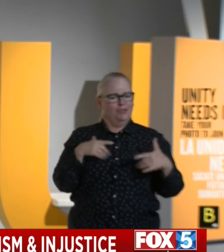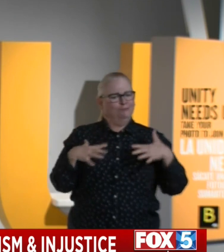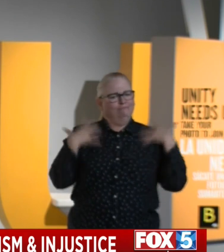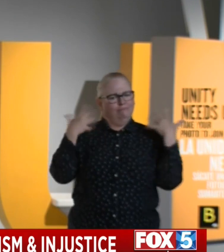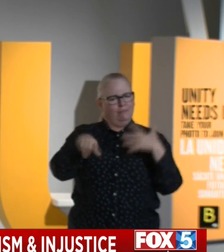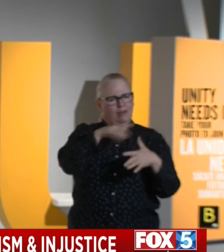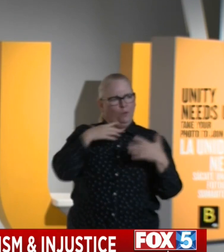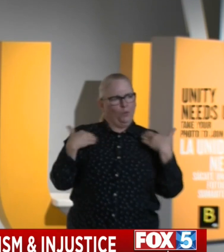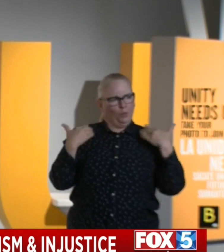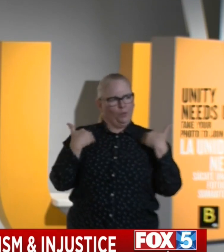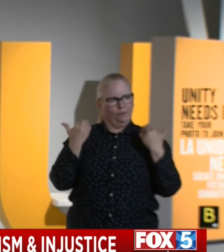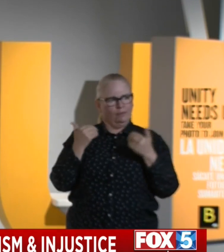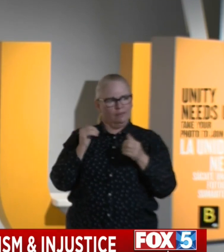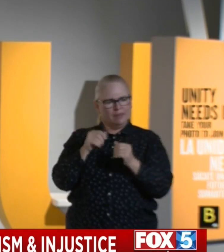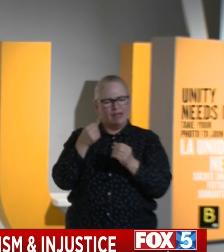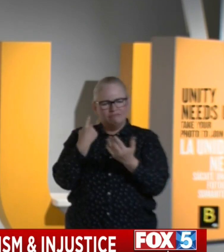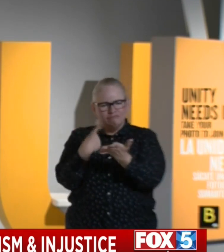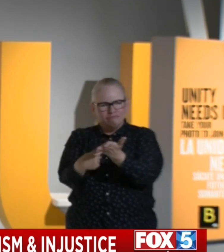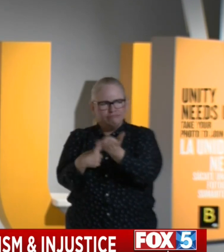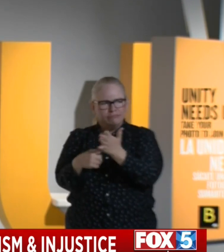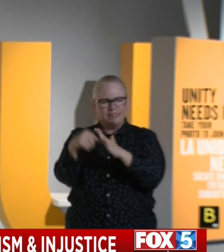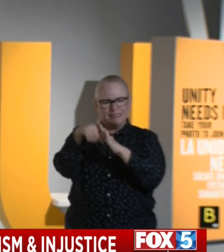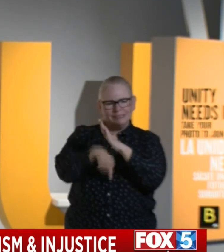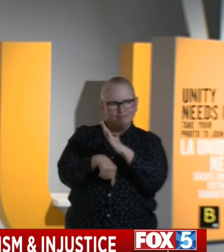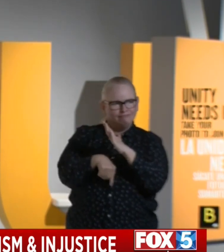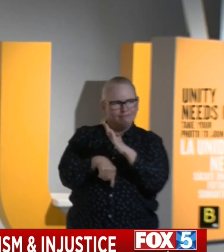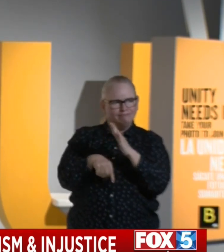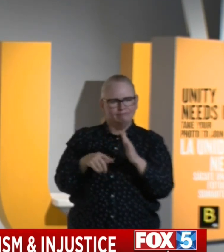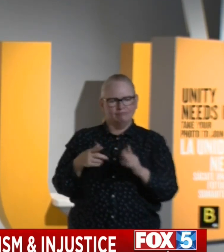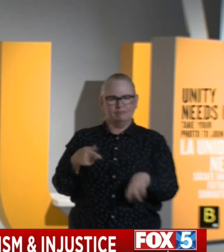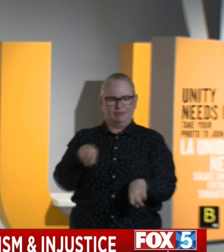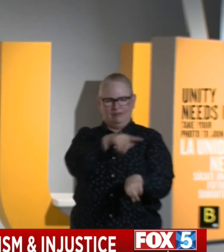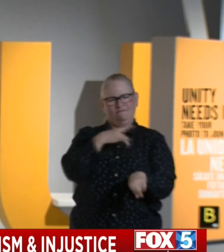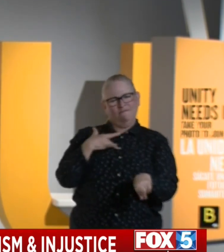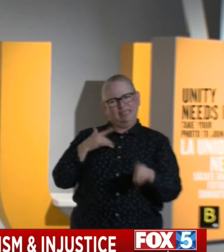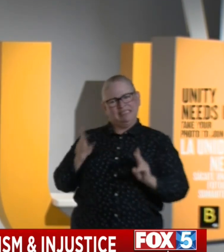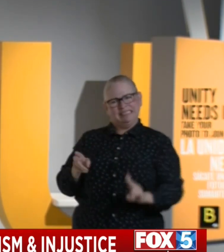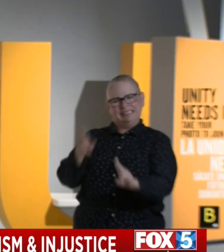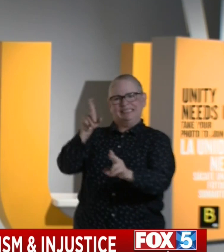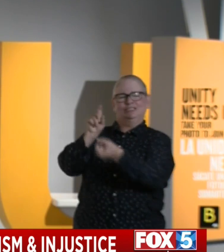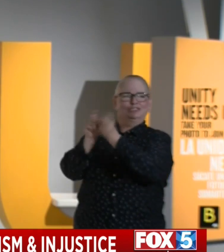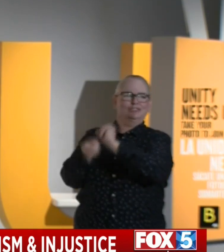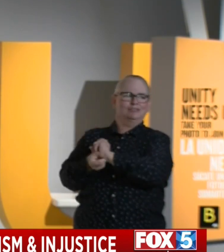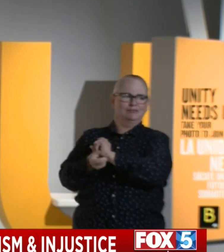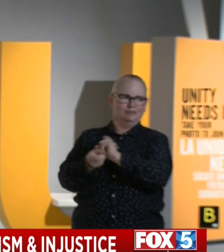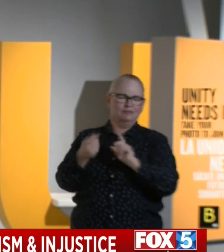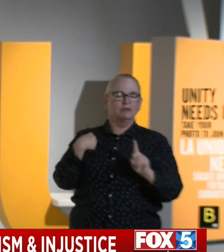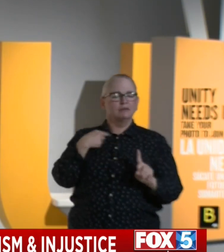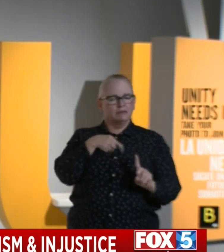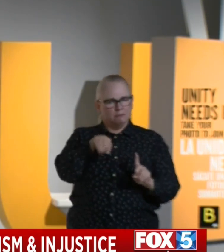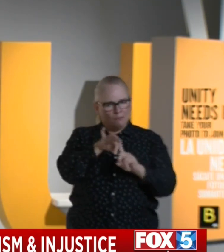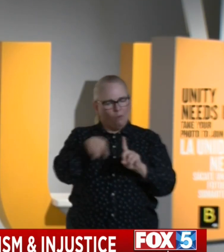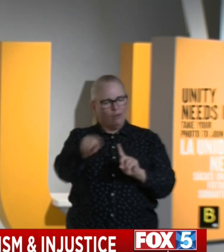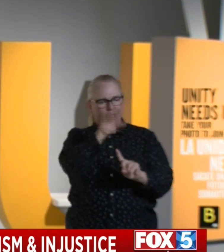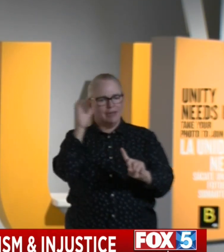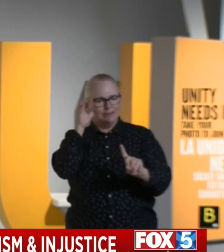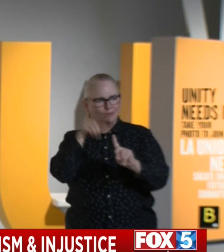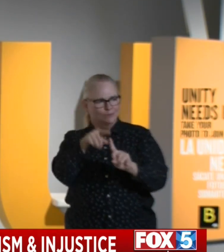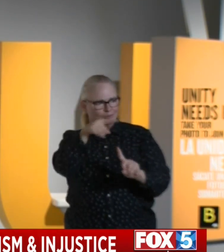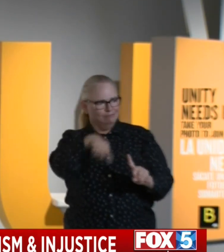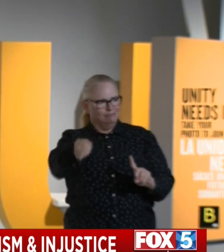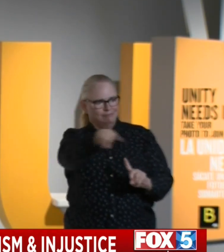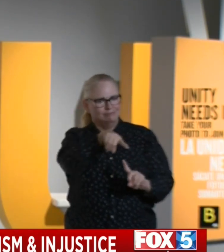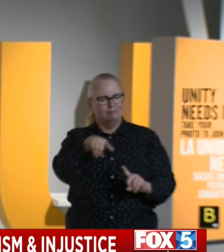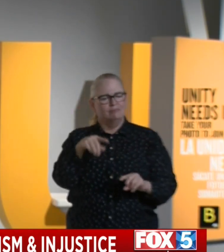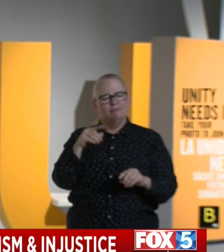with a deeper sense of urgency and they want their cause to be clear. It's a cause of peace, cause of progress.